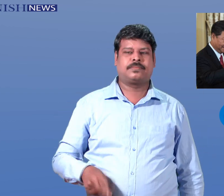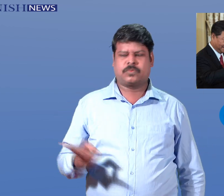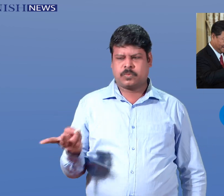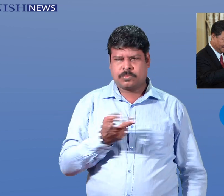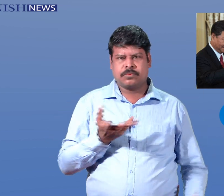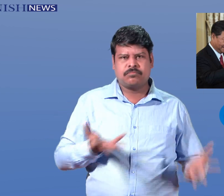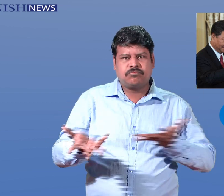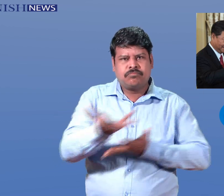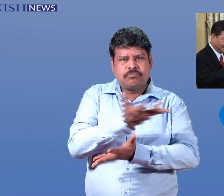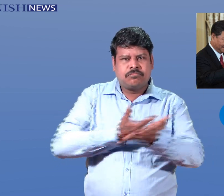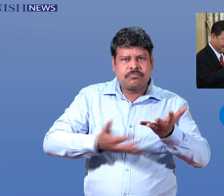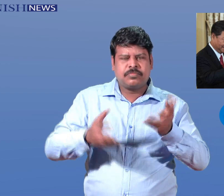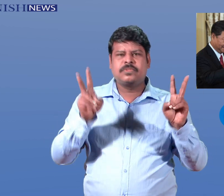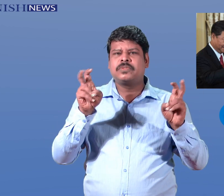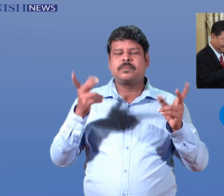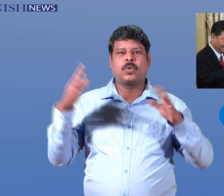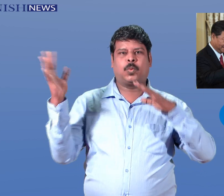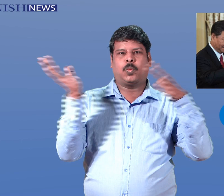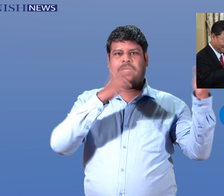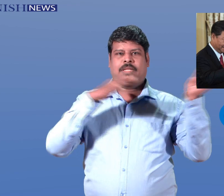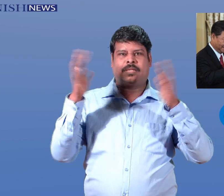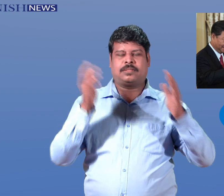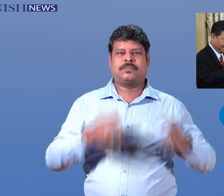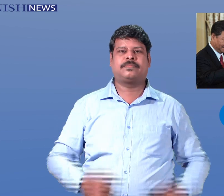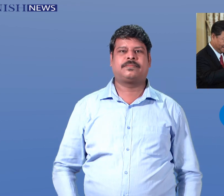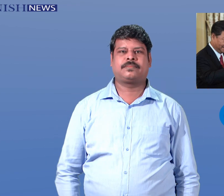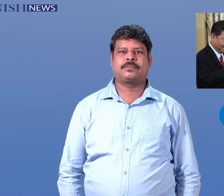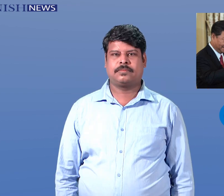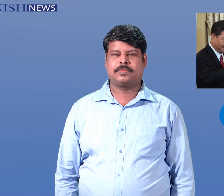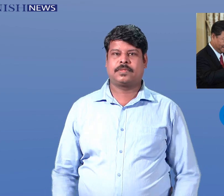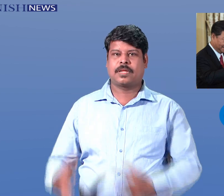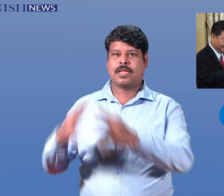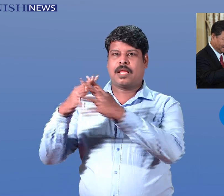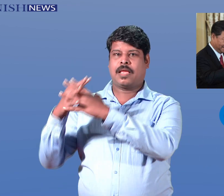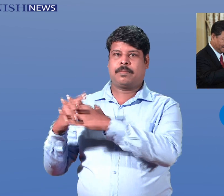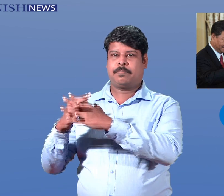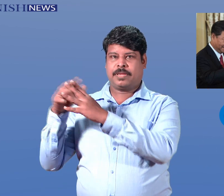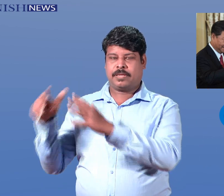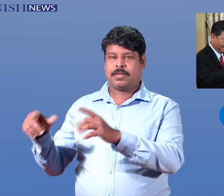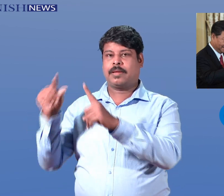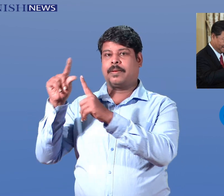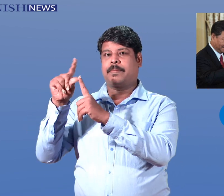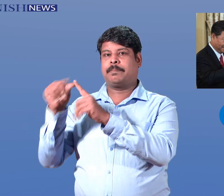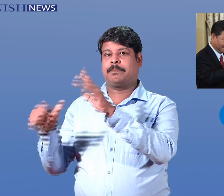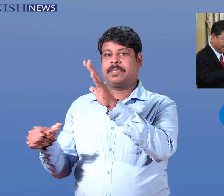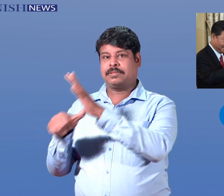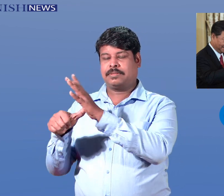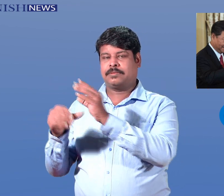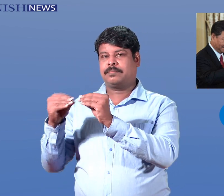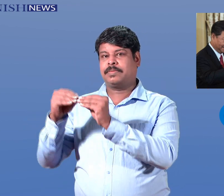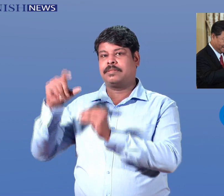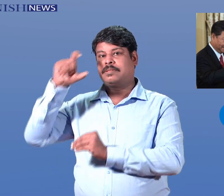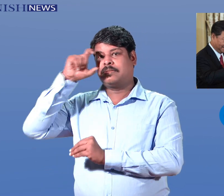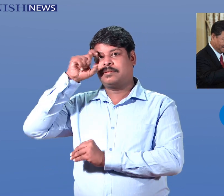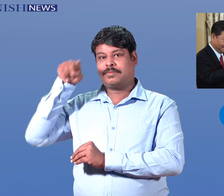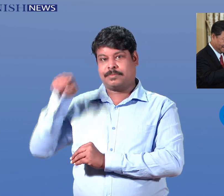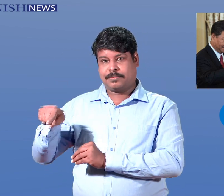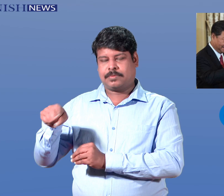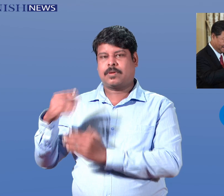Xi Jinping will take part in US President Joe Biden's Climate Summit being organized on